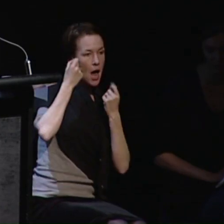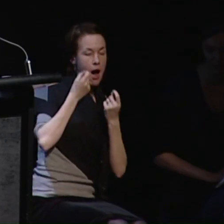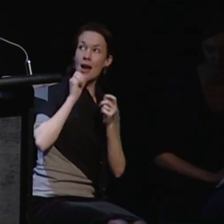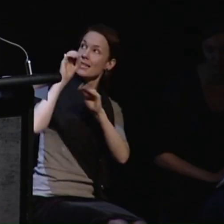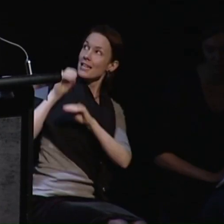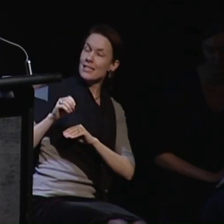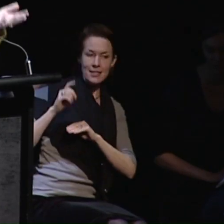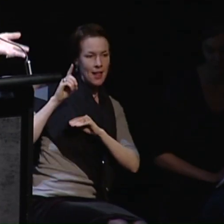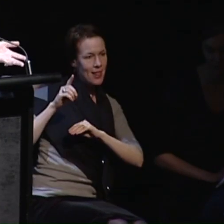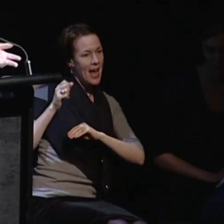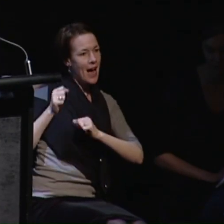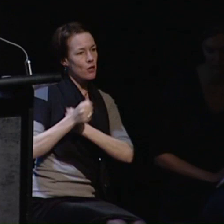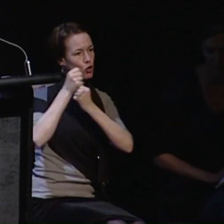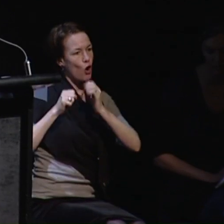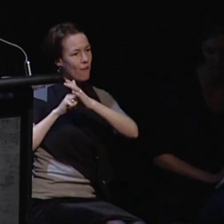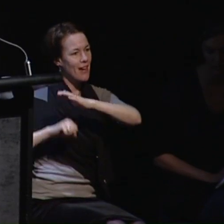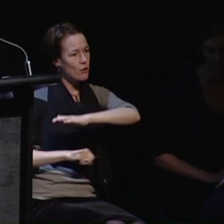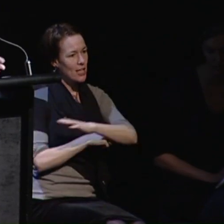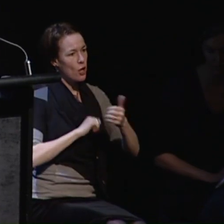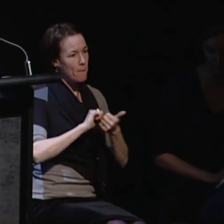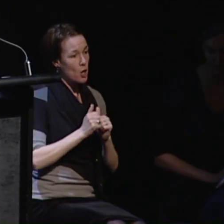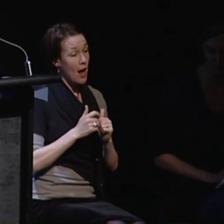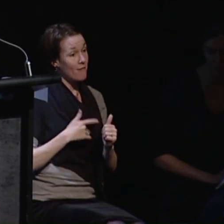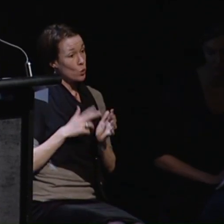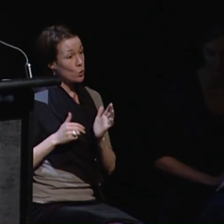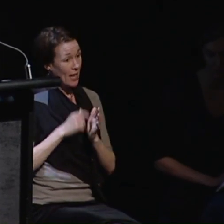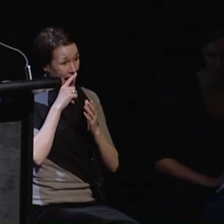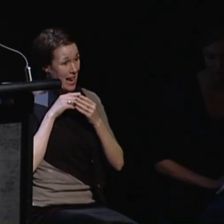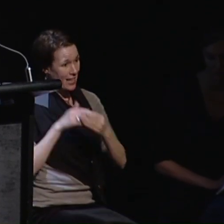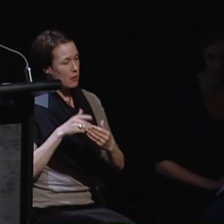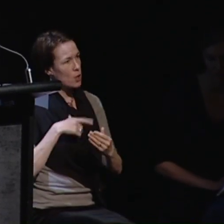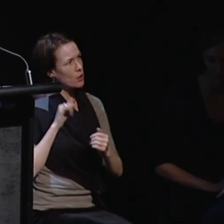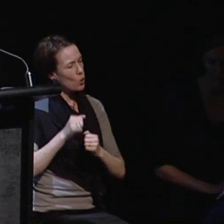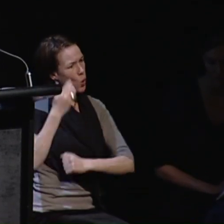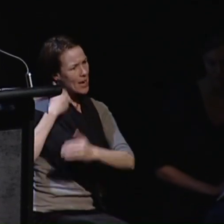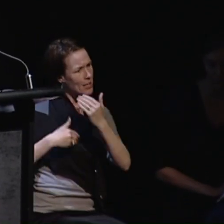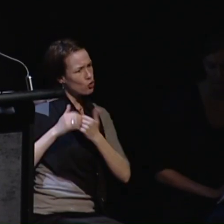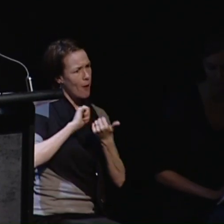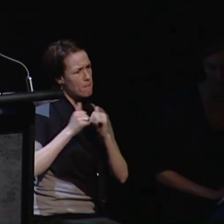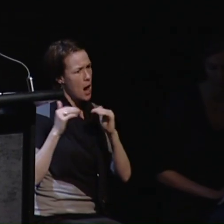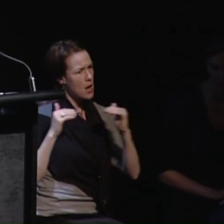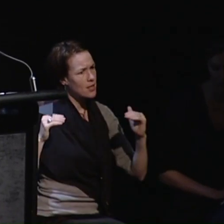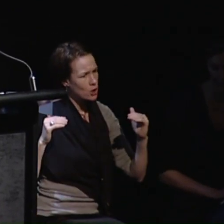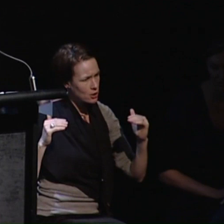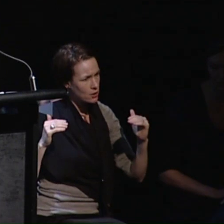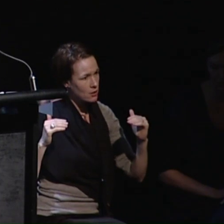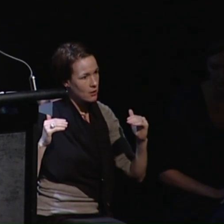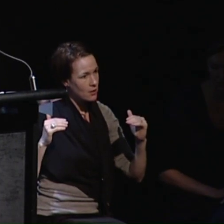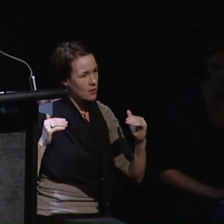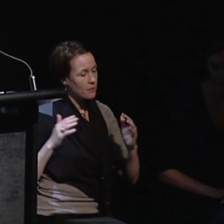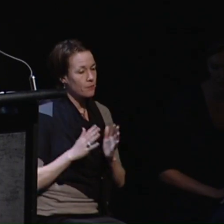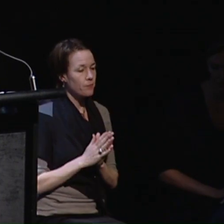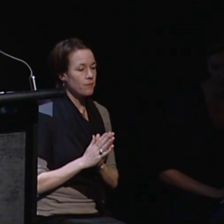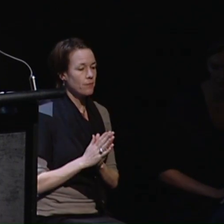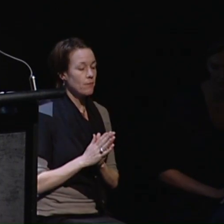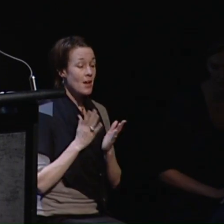believe that New Zealand can give the lead in that area. So but there's a further message that I would like to leave with you